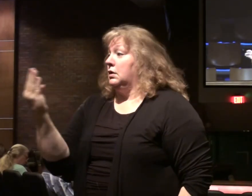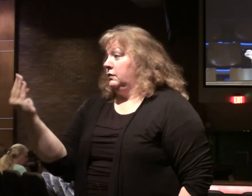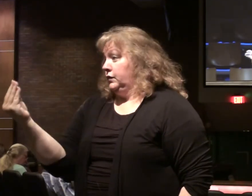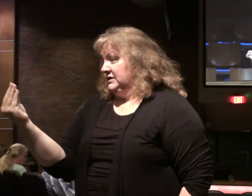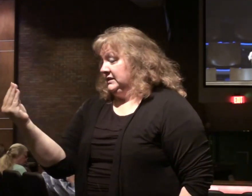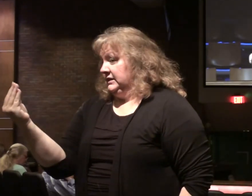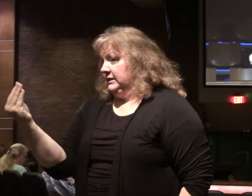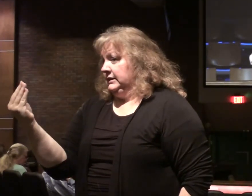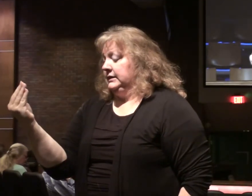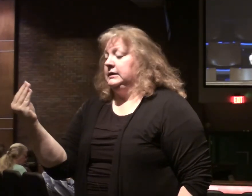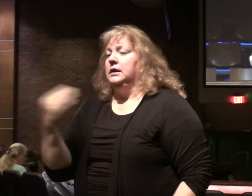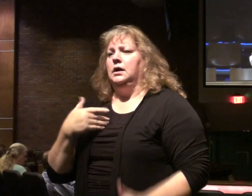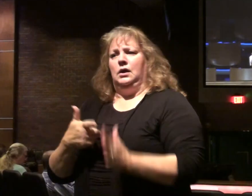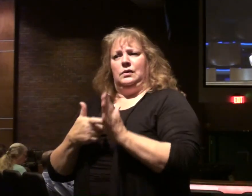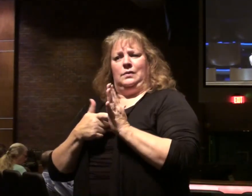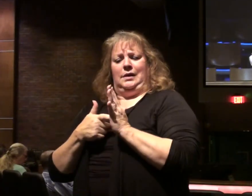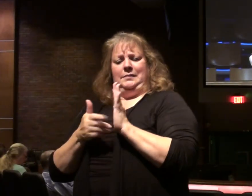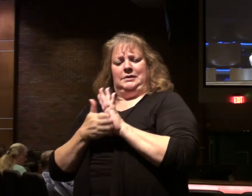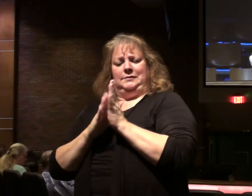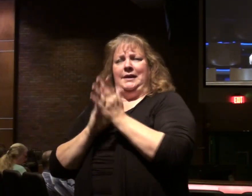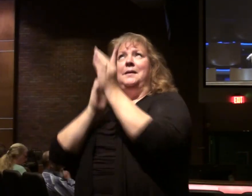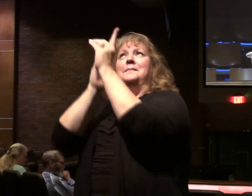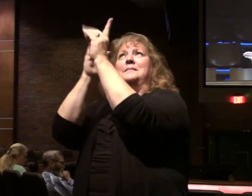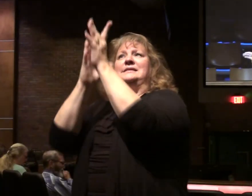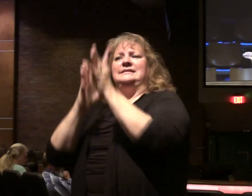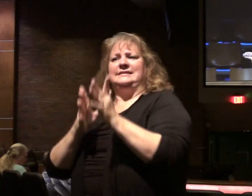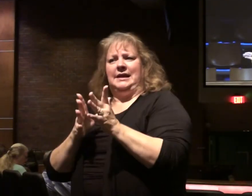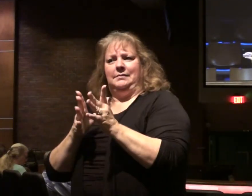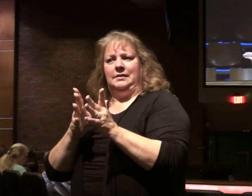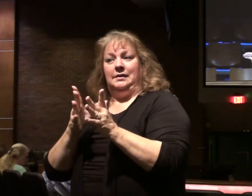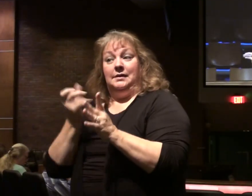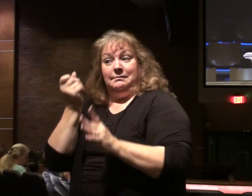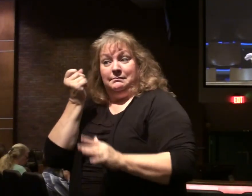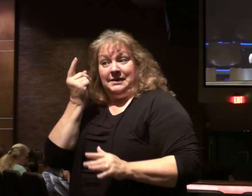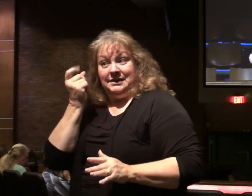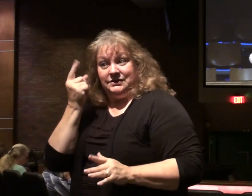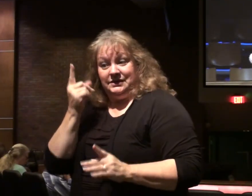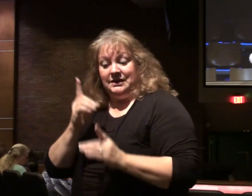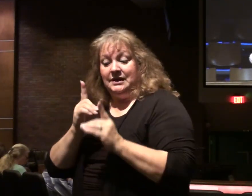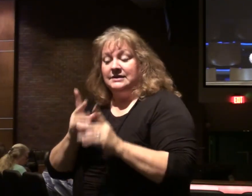he's going to talk about the requirements of being a disciple. But understand up front, a disciple is a Christian.